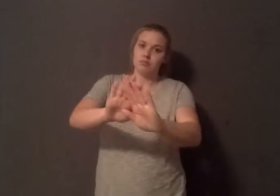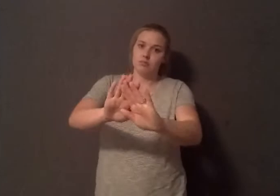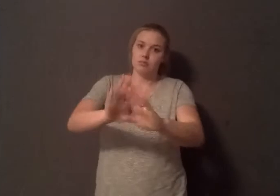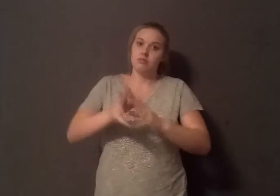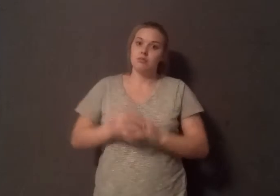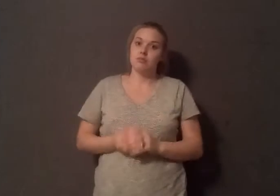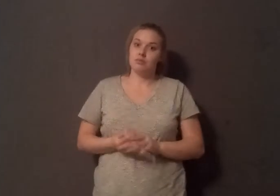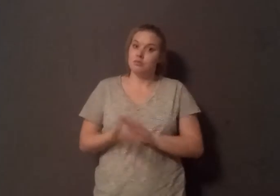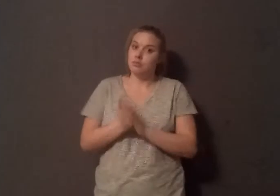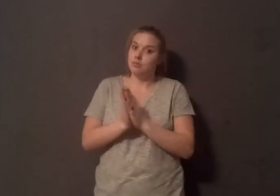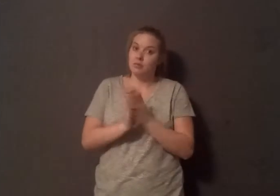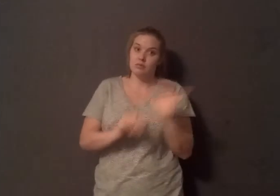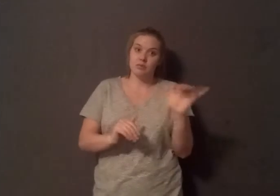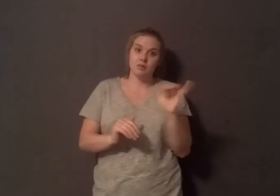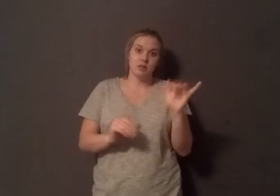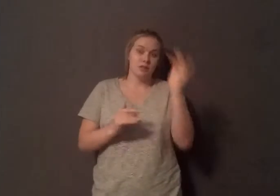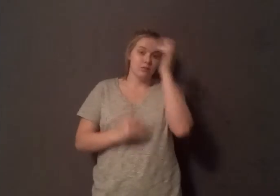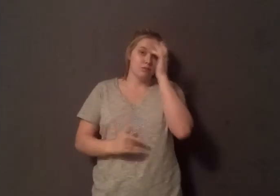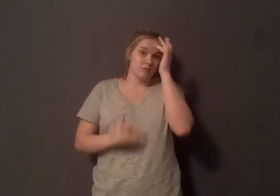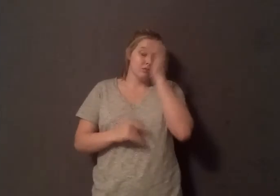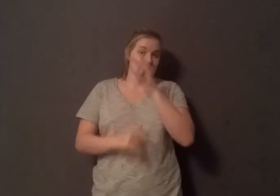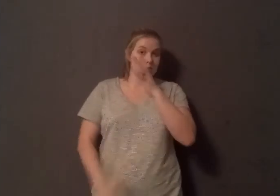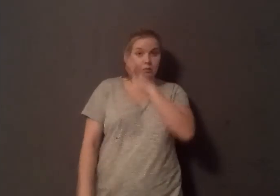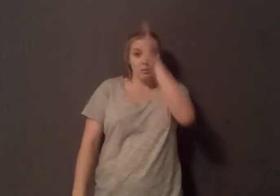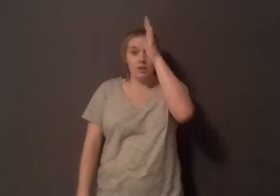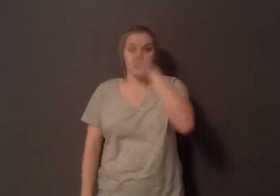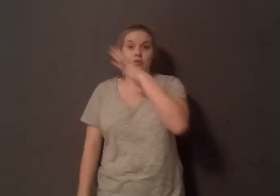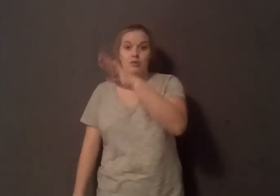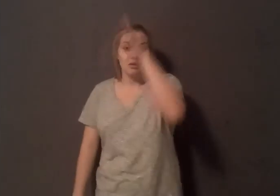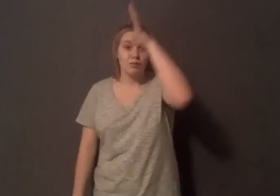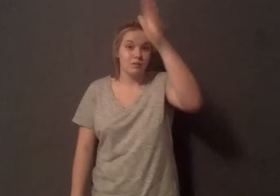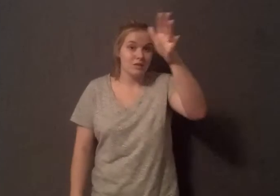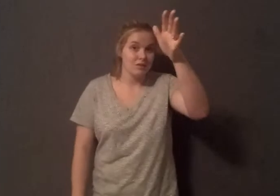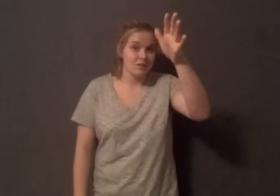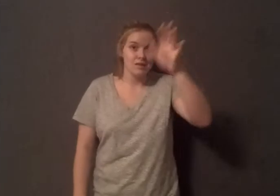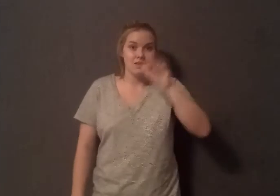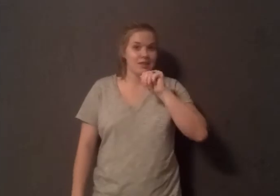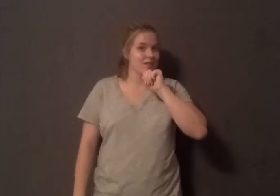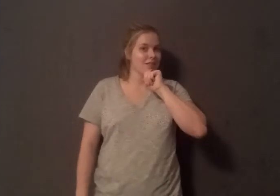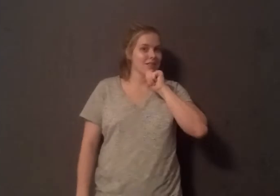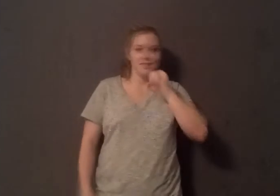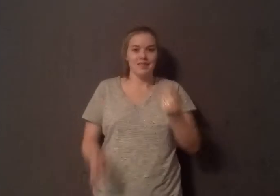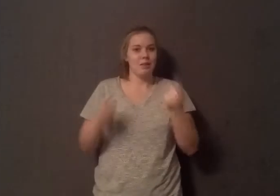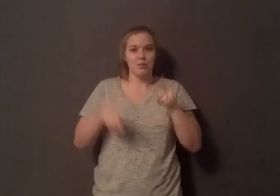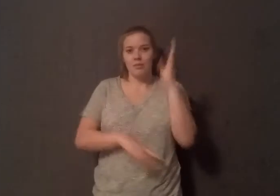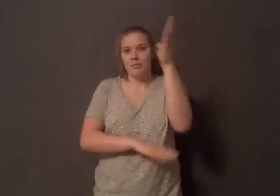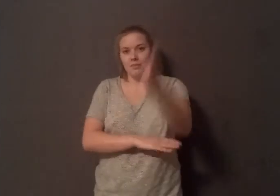the same diseases that their parents and grandparents may have had before them. But it is not inevitable. Even if you have a genetic predisposition,